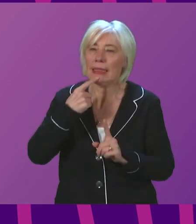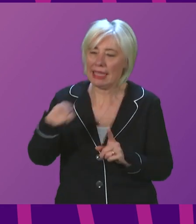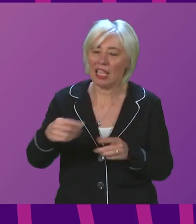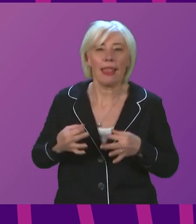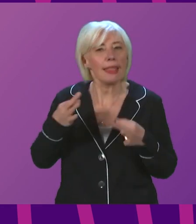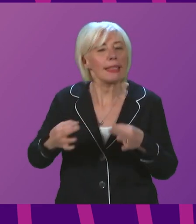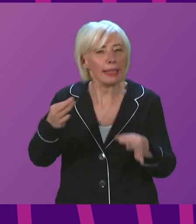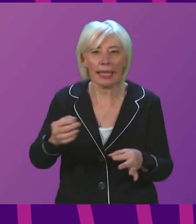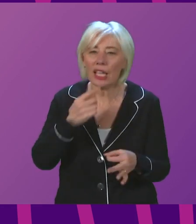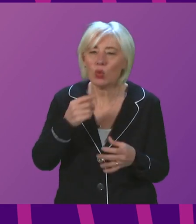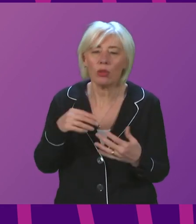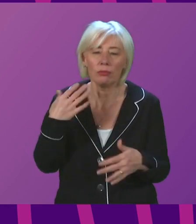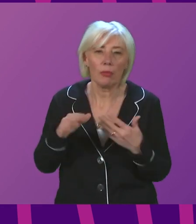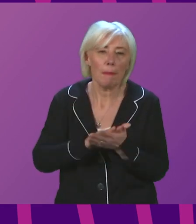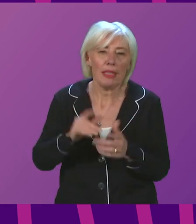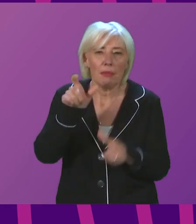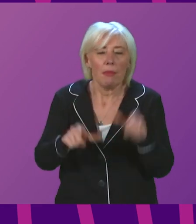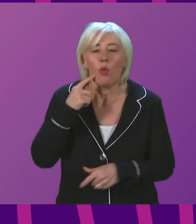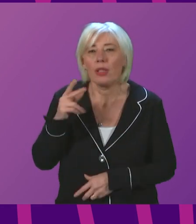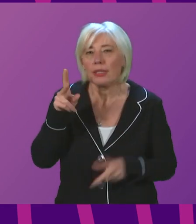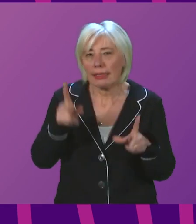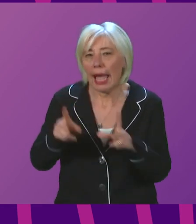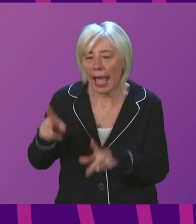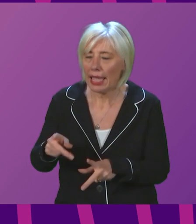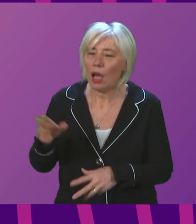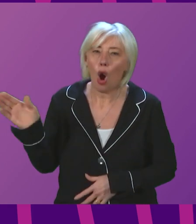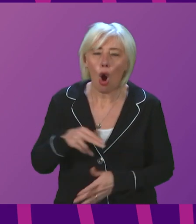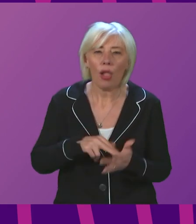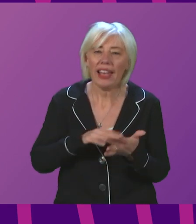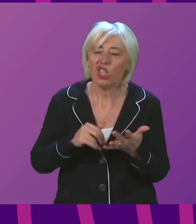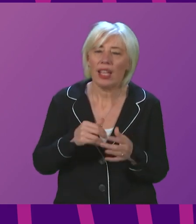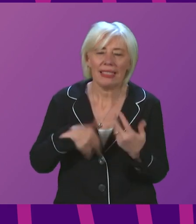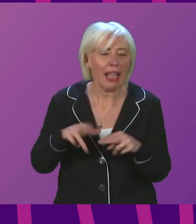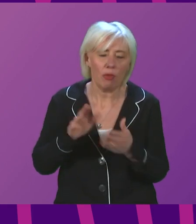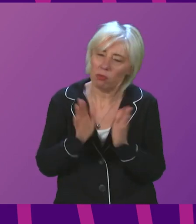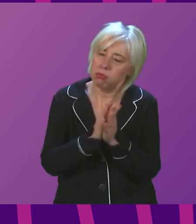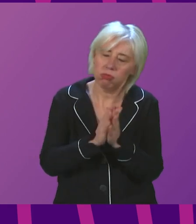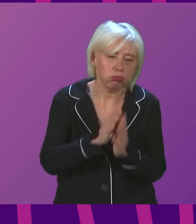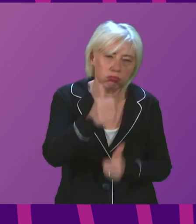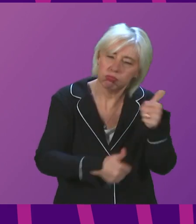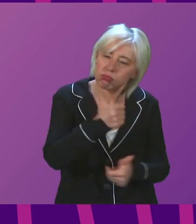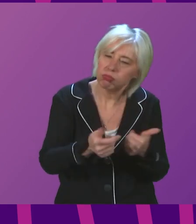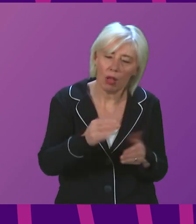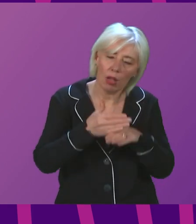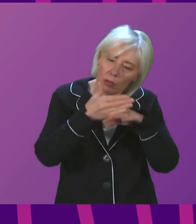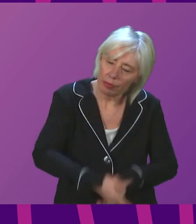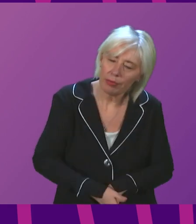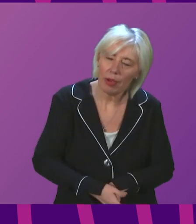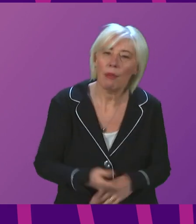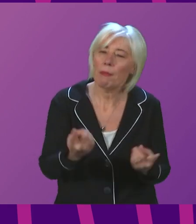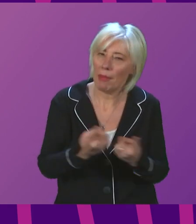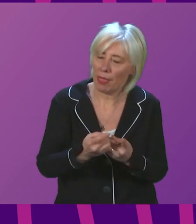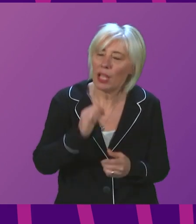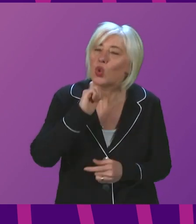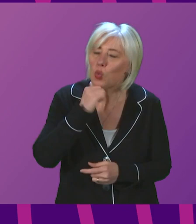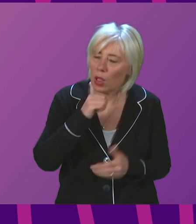Now, we all applaud A&E and indeed all NHS staff for their valiant efforts, but things are about to get tougher as